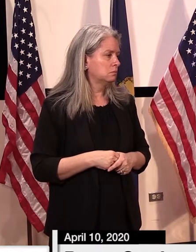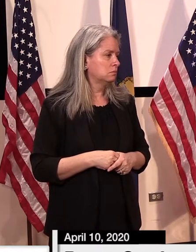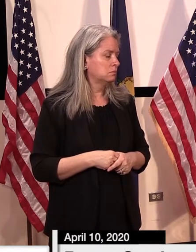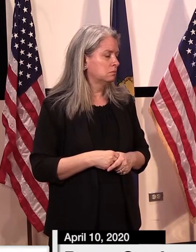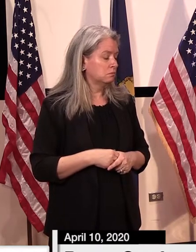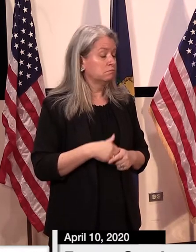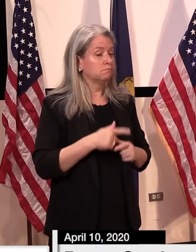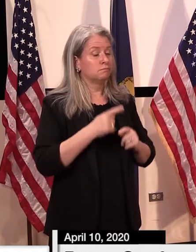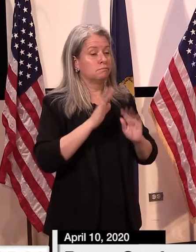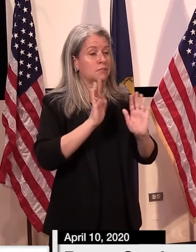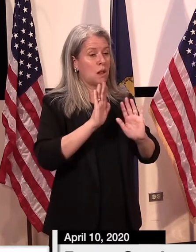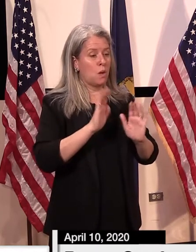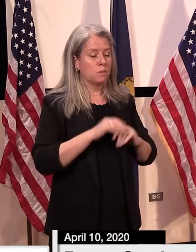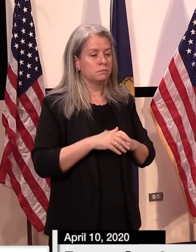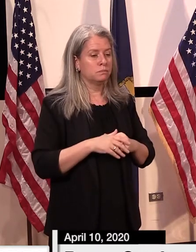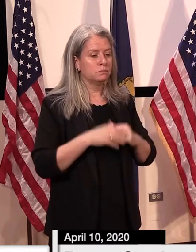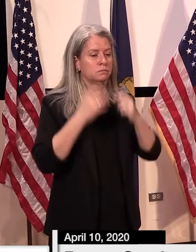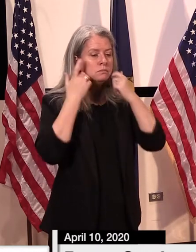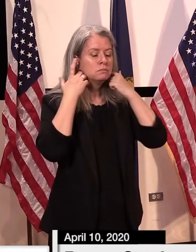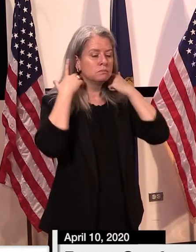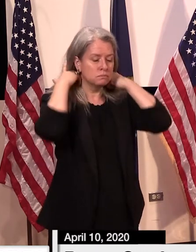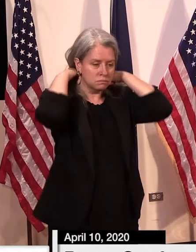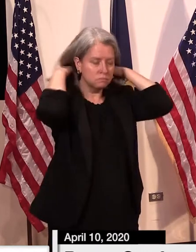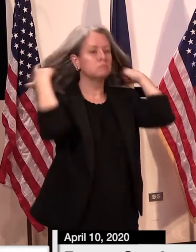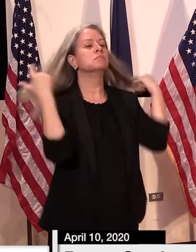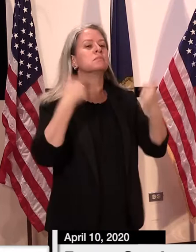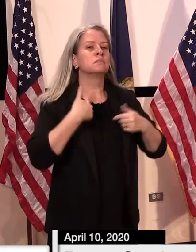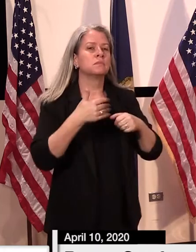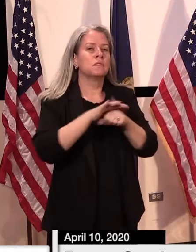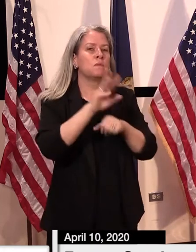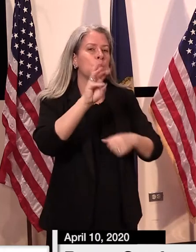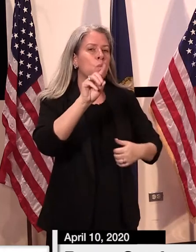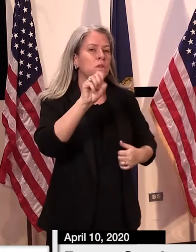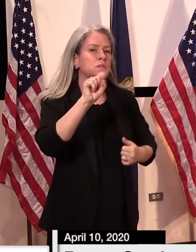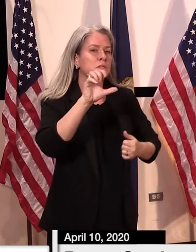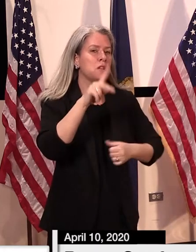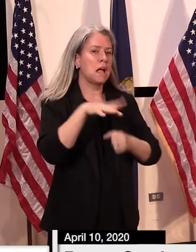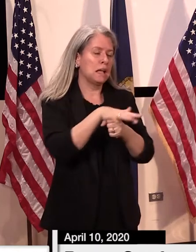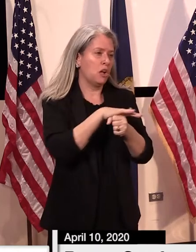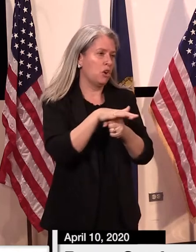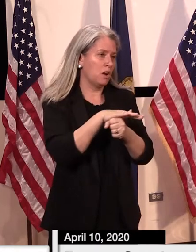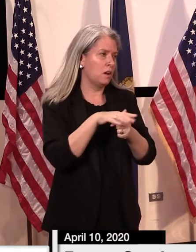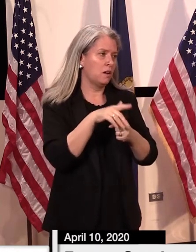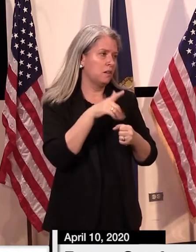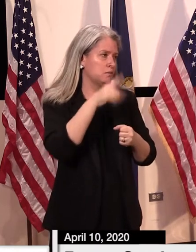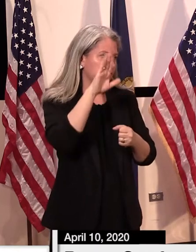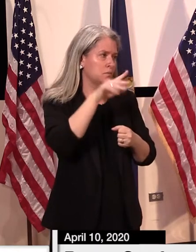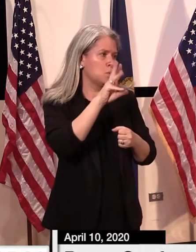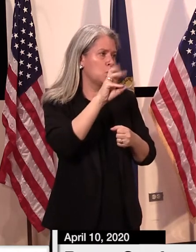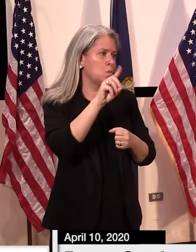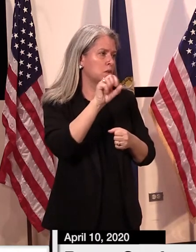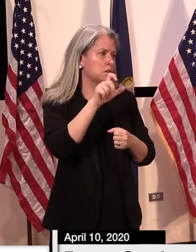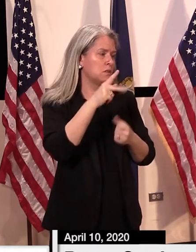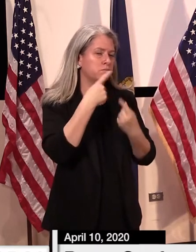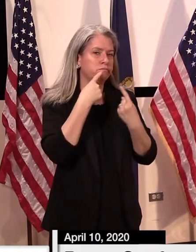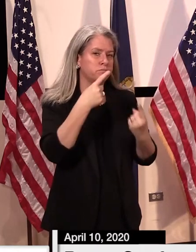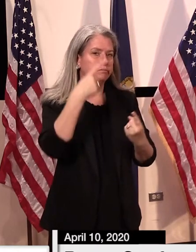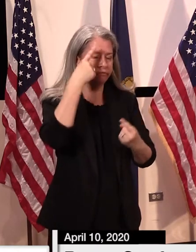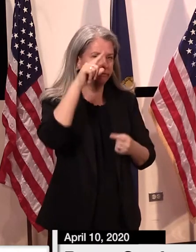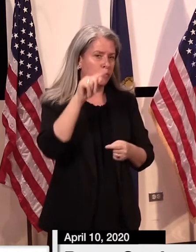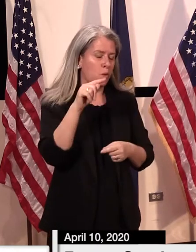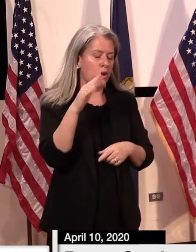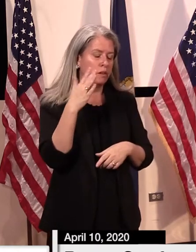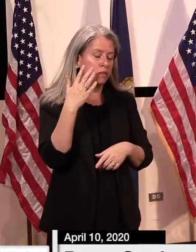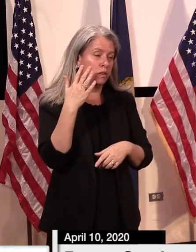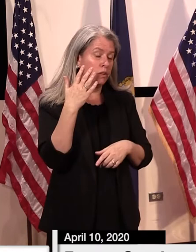Hello. I cover the Woodstock area, so lodging is, and tourism